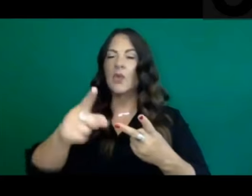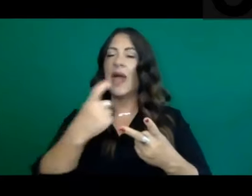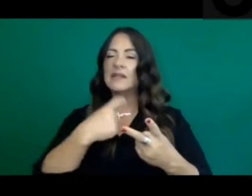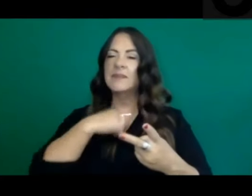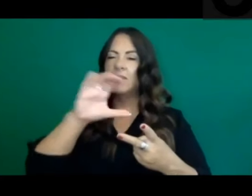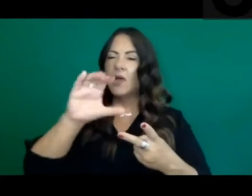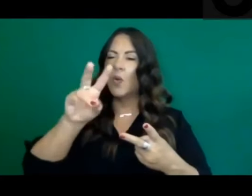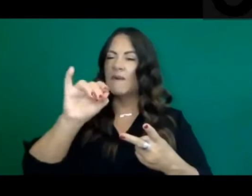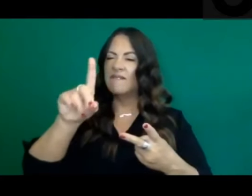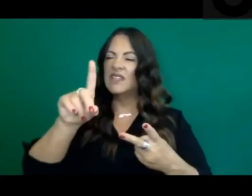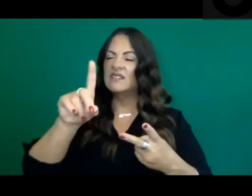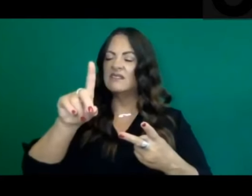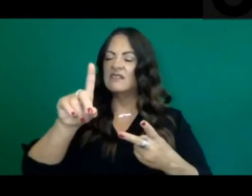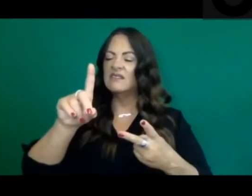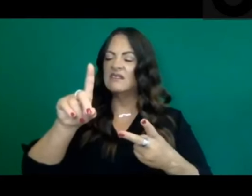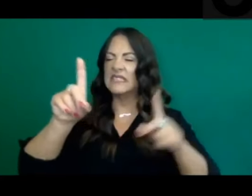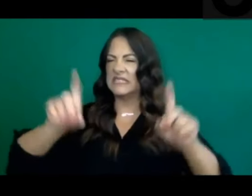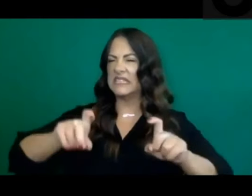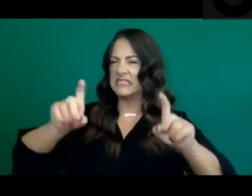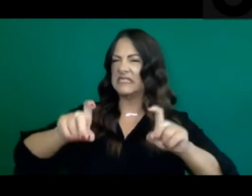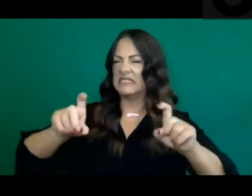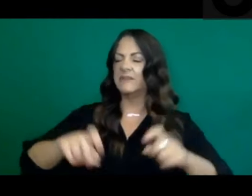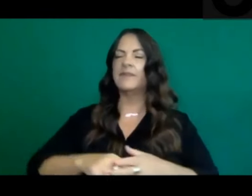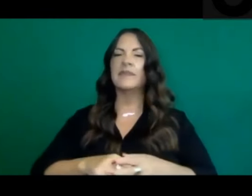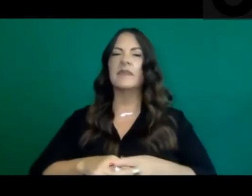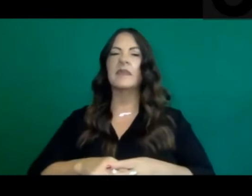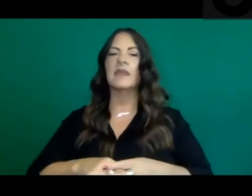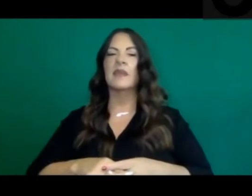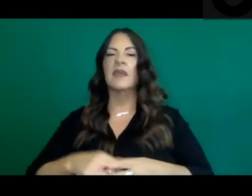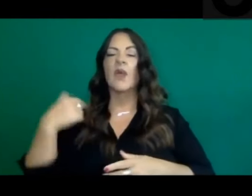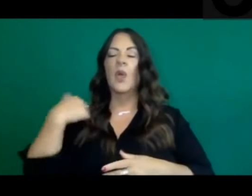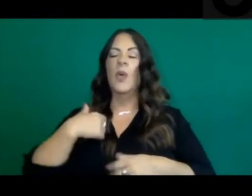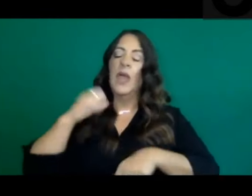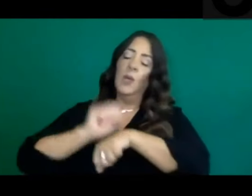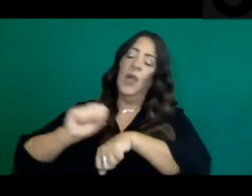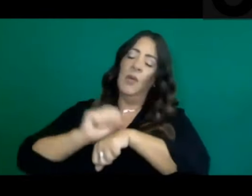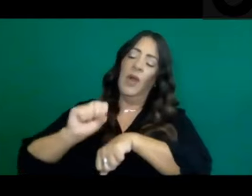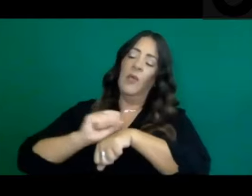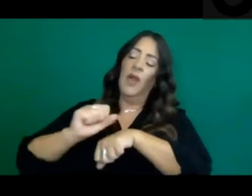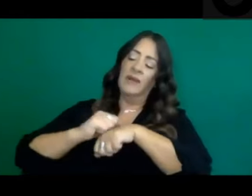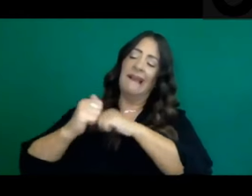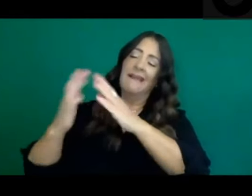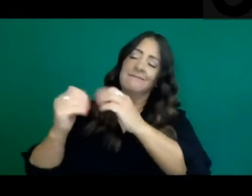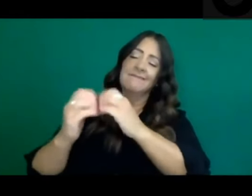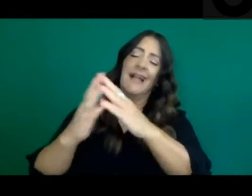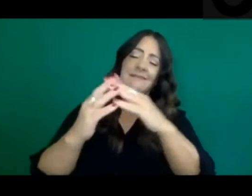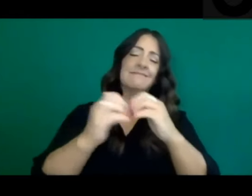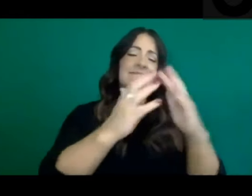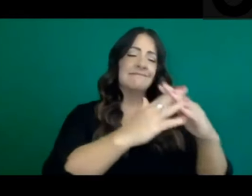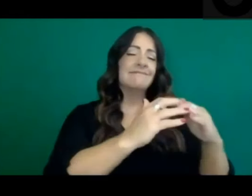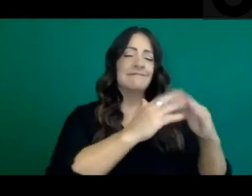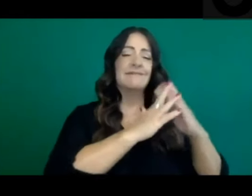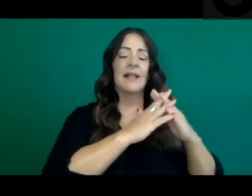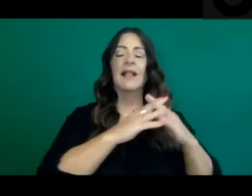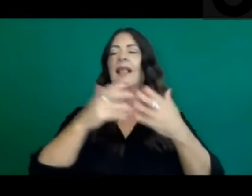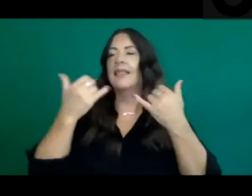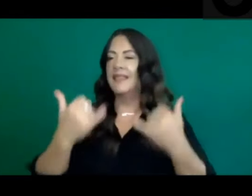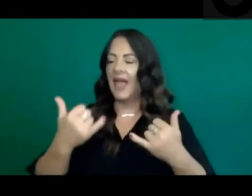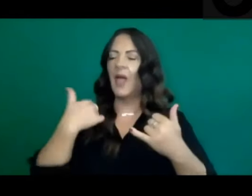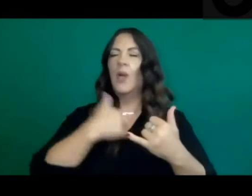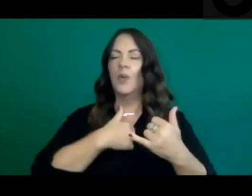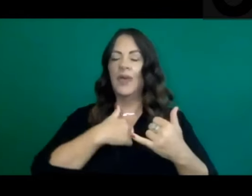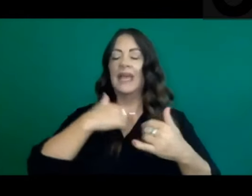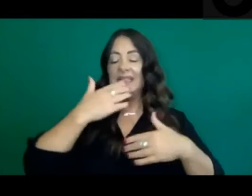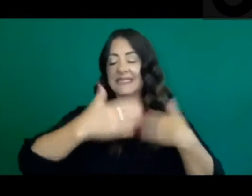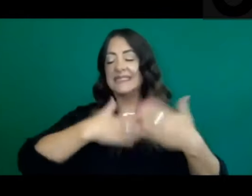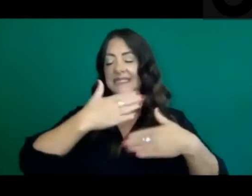we are starting to see the fruits of some of our labors. And I think that it's both what we've done in this state, but also